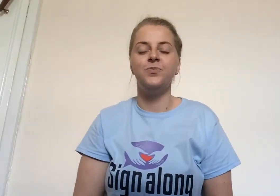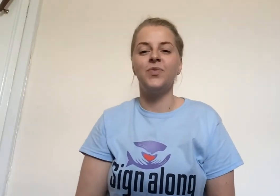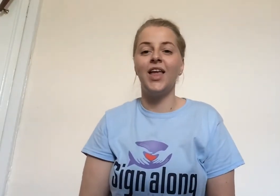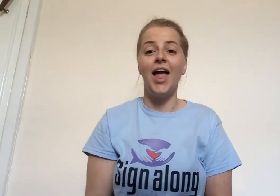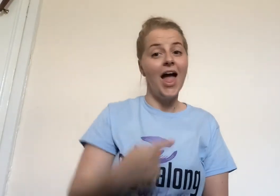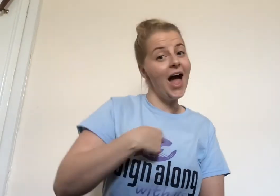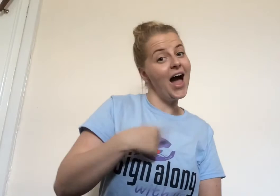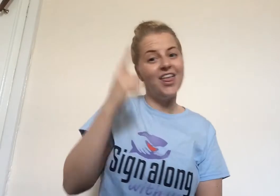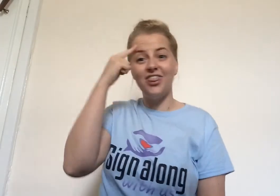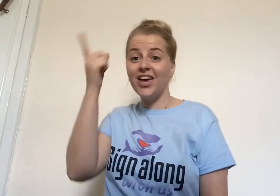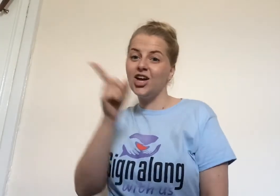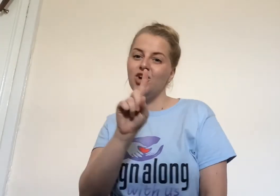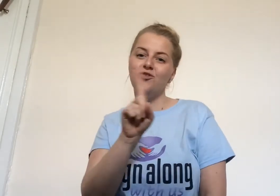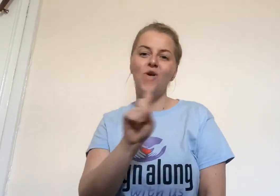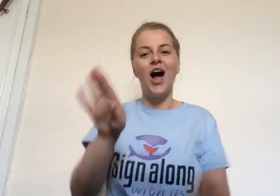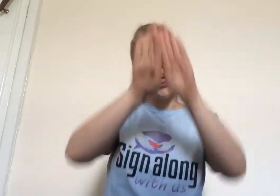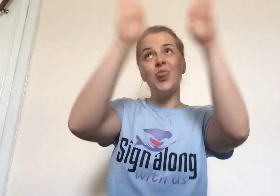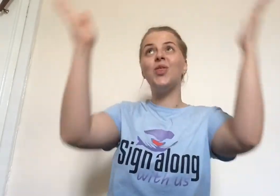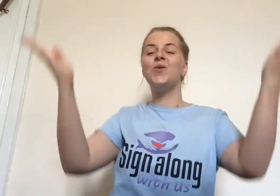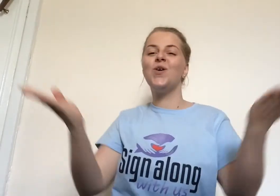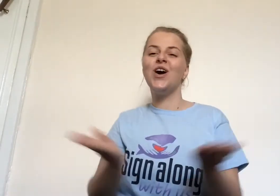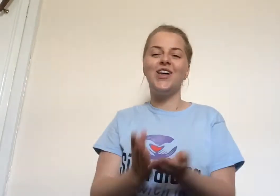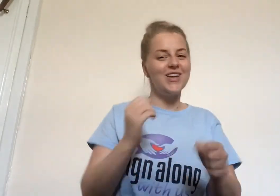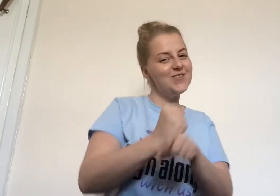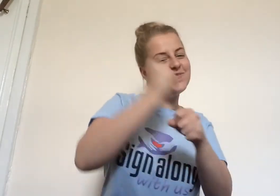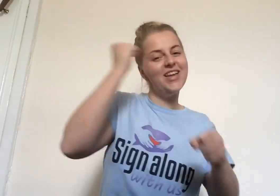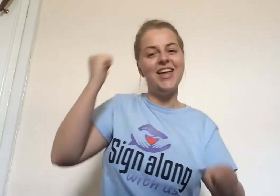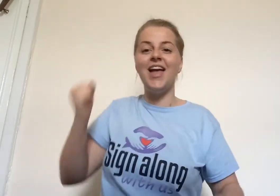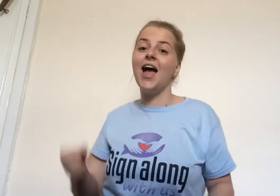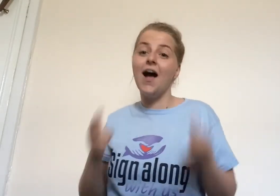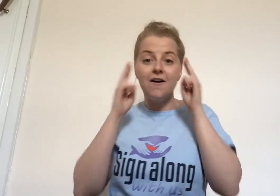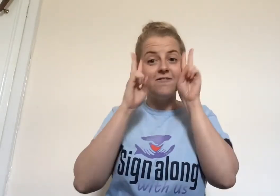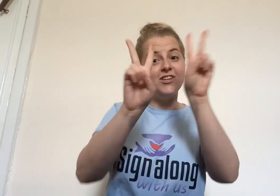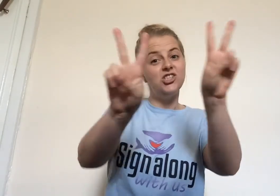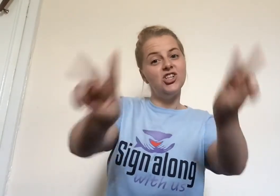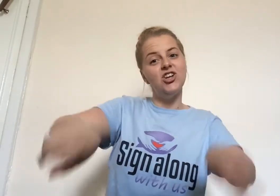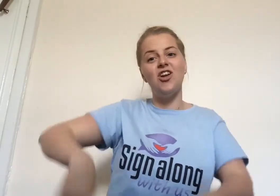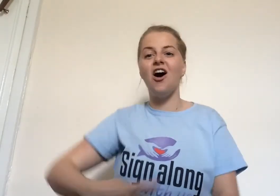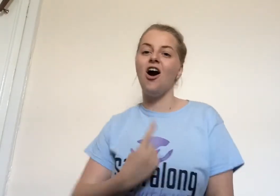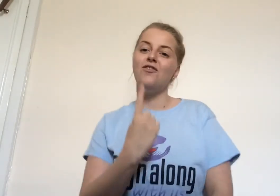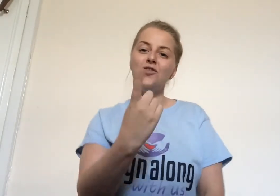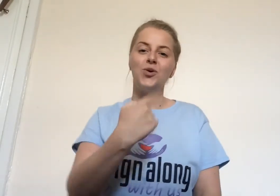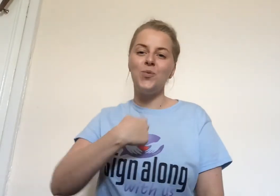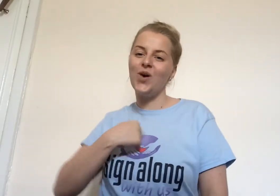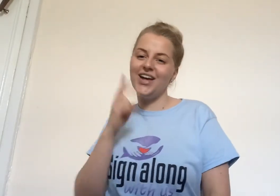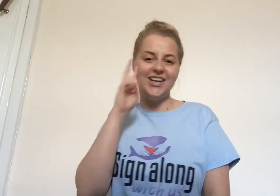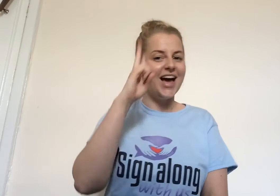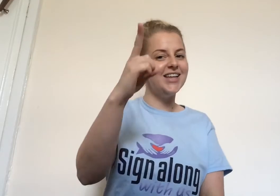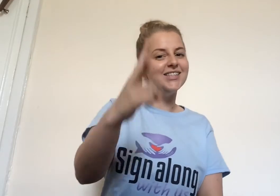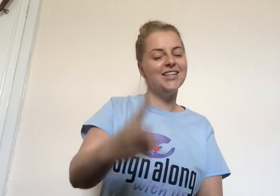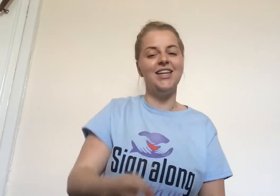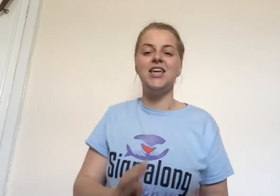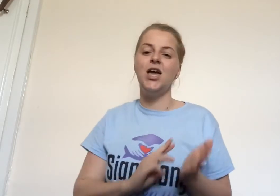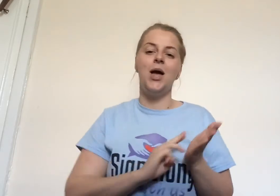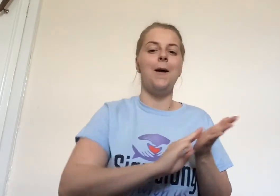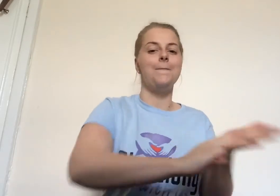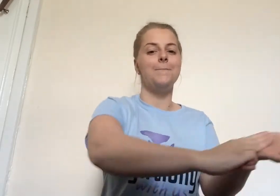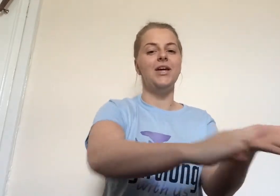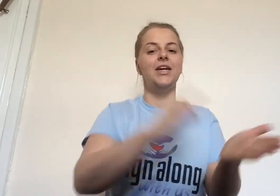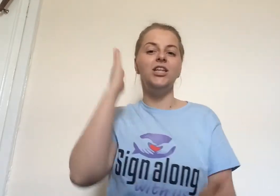I think of what the world could be A vision of the one I see A million